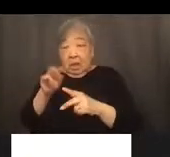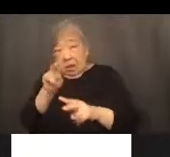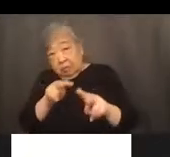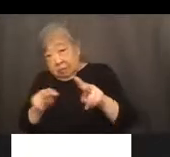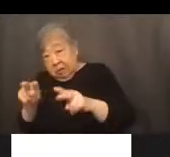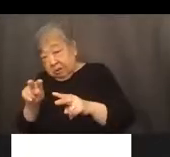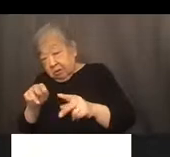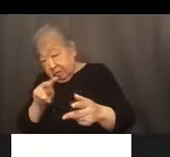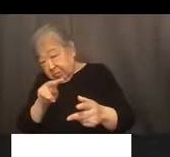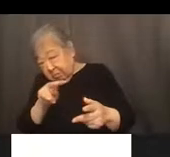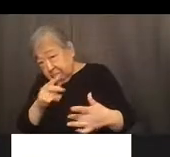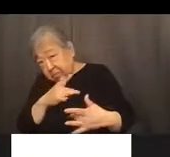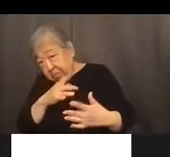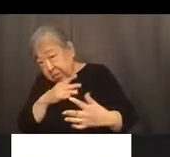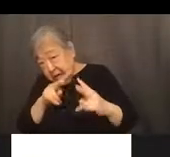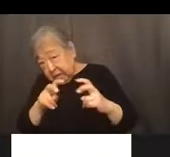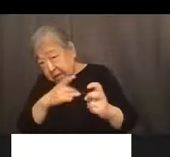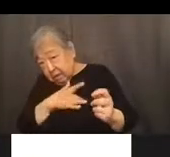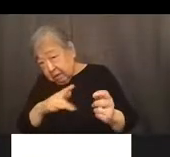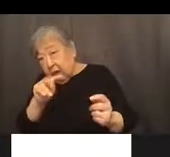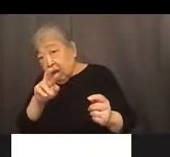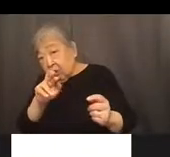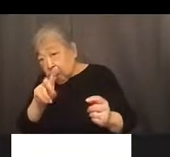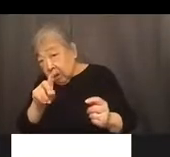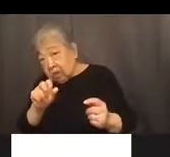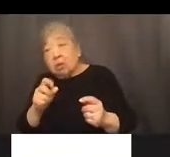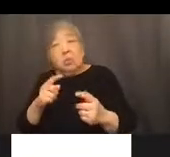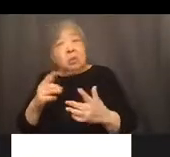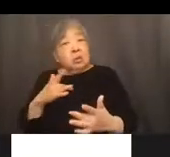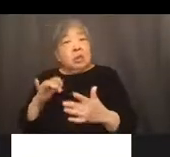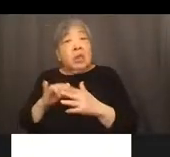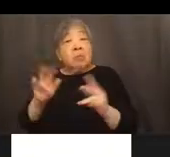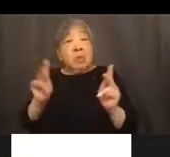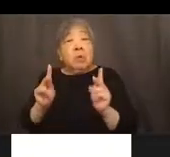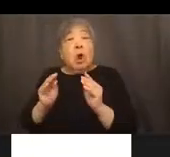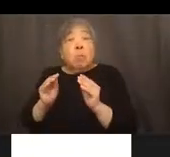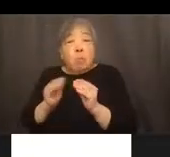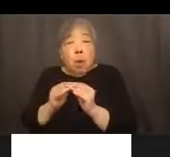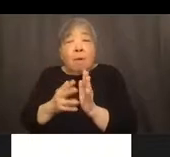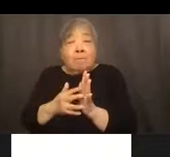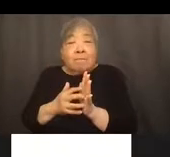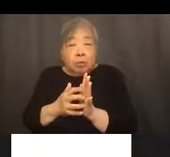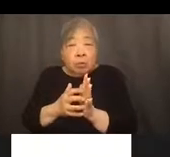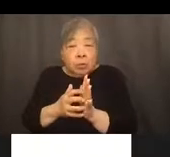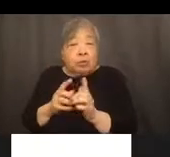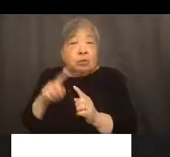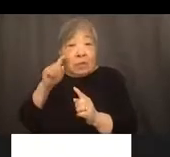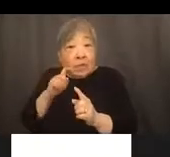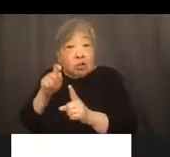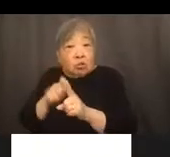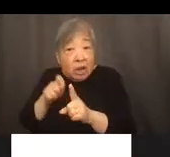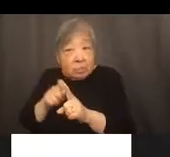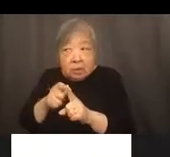we have a concern that people are far more vulnerable to sexual harassment based on what we're seeing